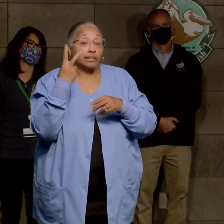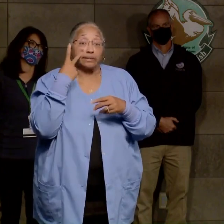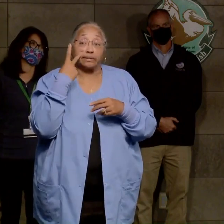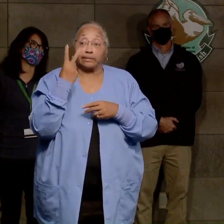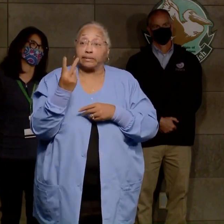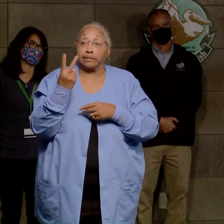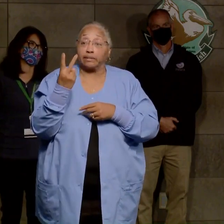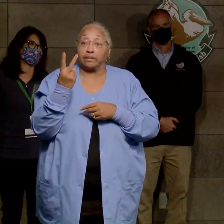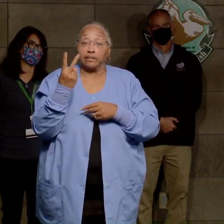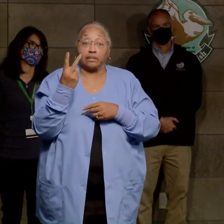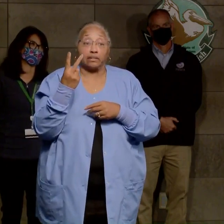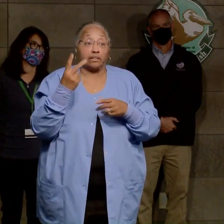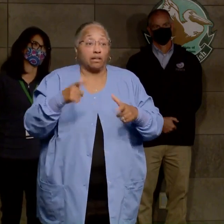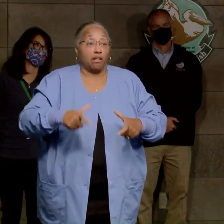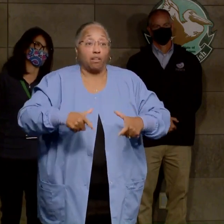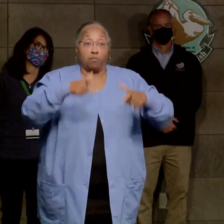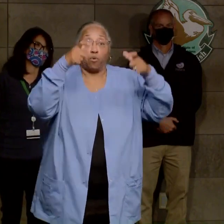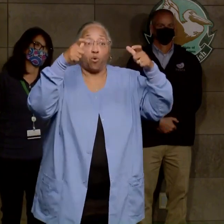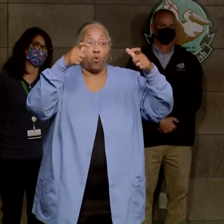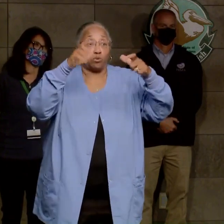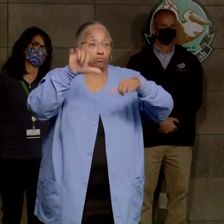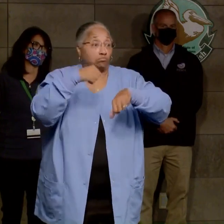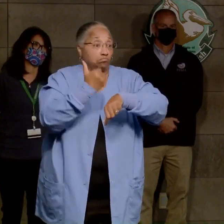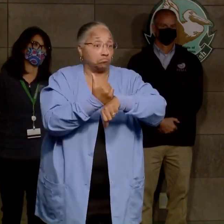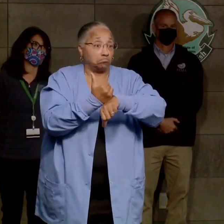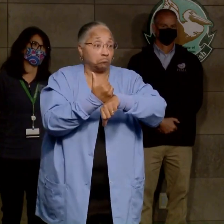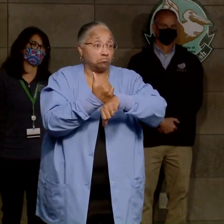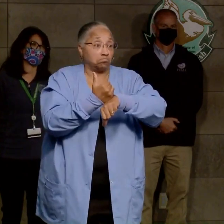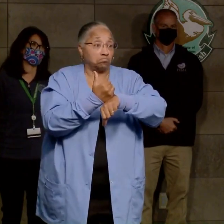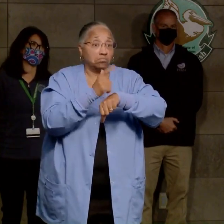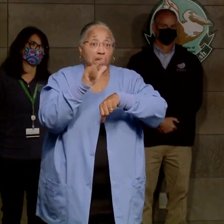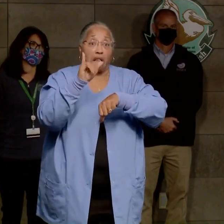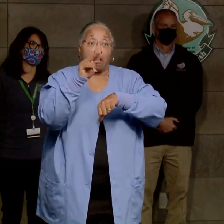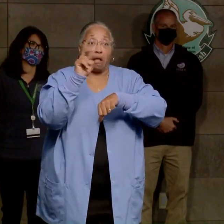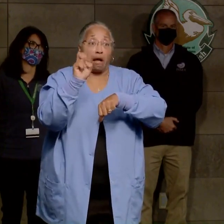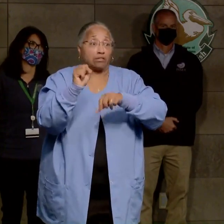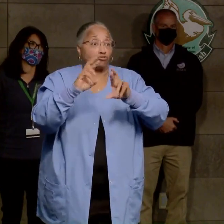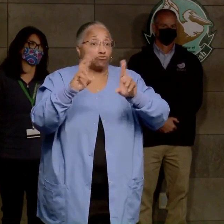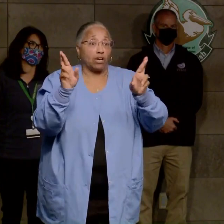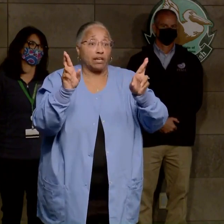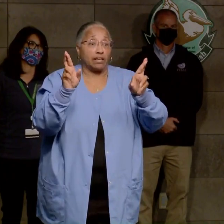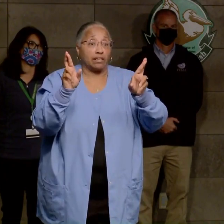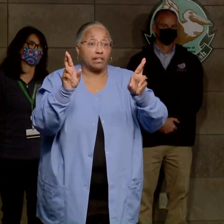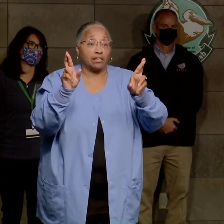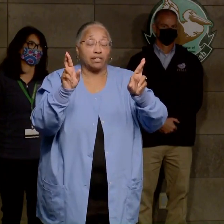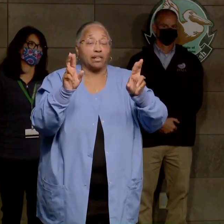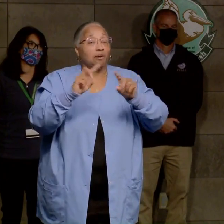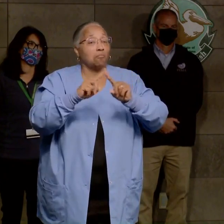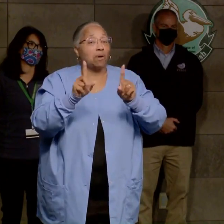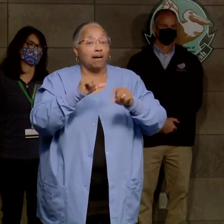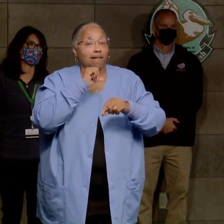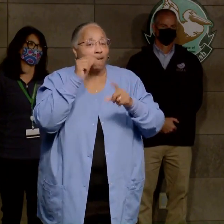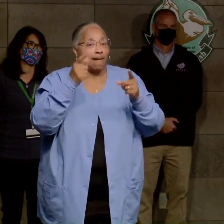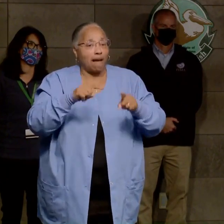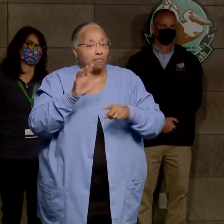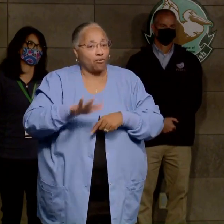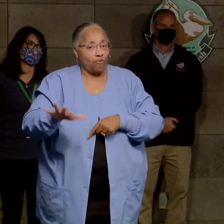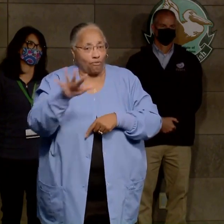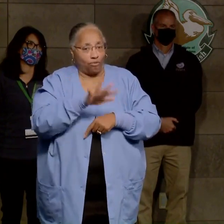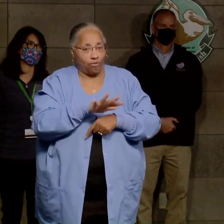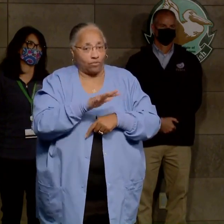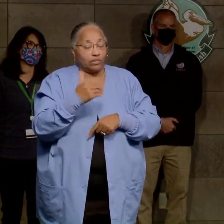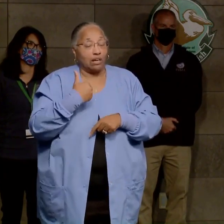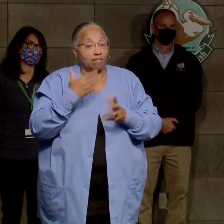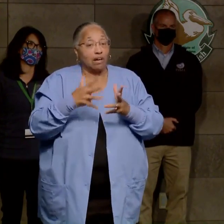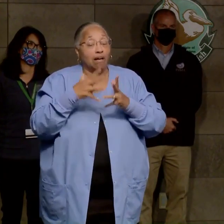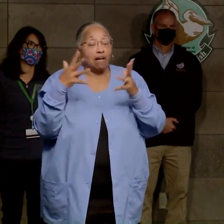that the poles are up and the lines are intact, but that's not true everywhere. And you have an